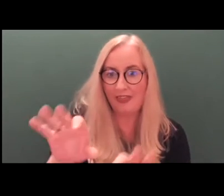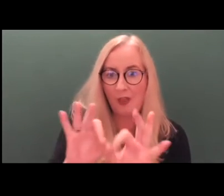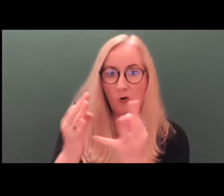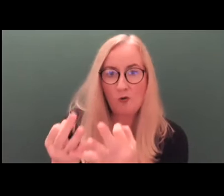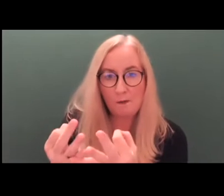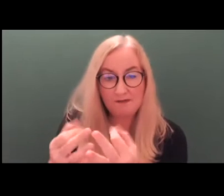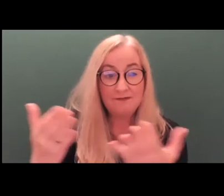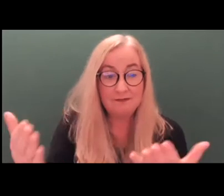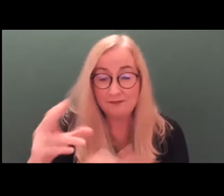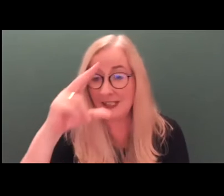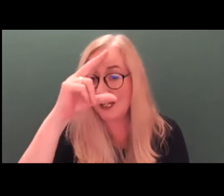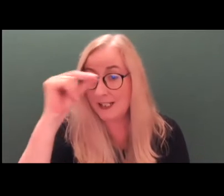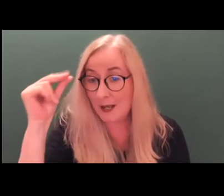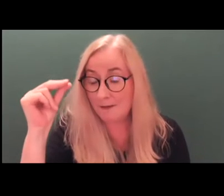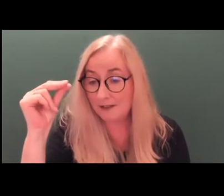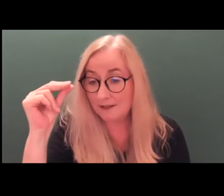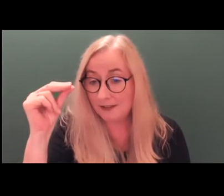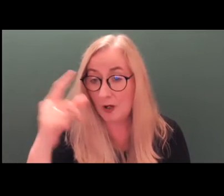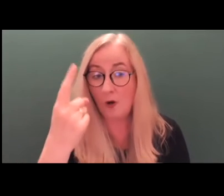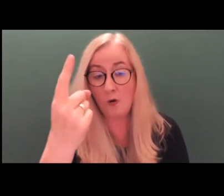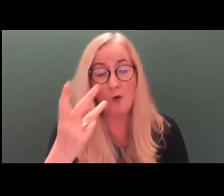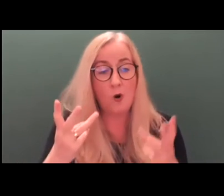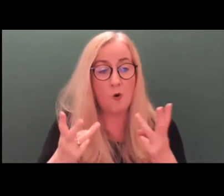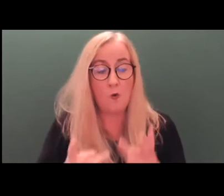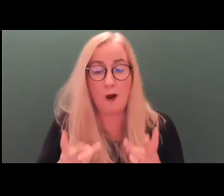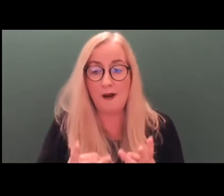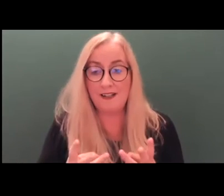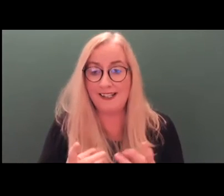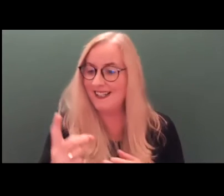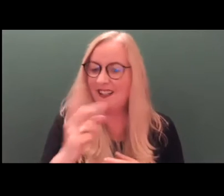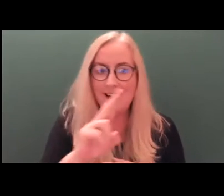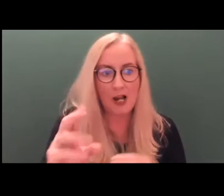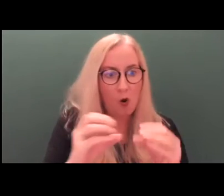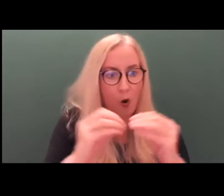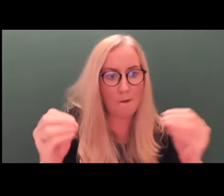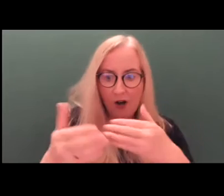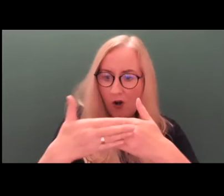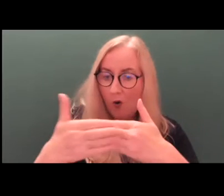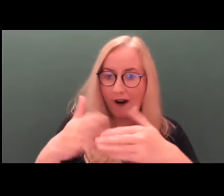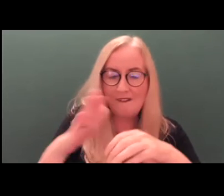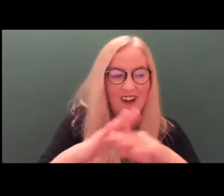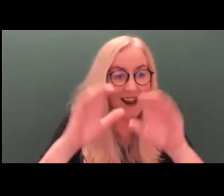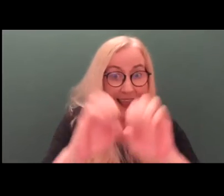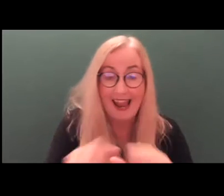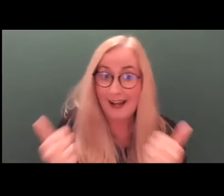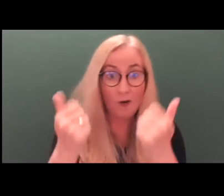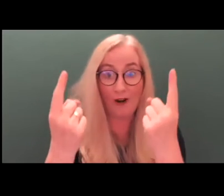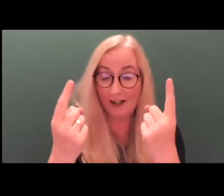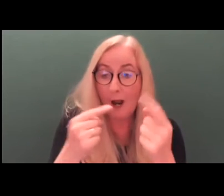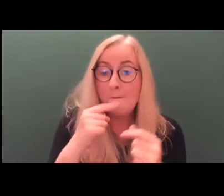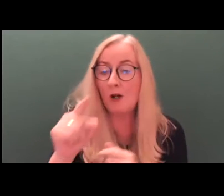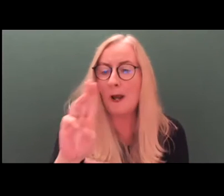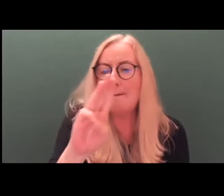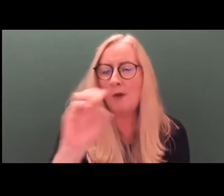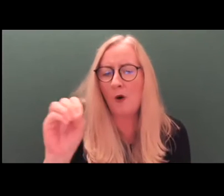For example, there was a woman who hasn't opened her door for anybody, not from the social service for anybody. And the PO had